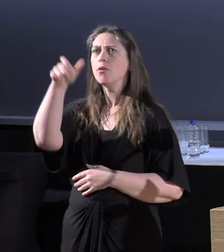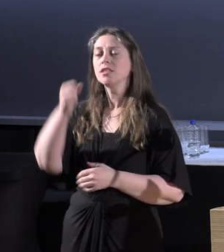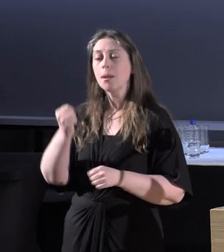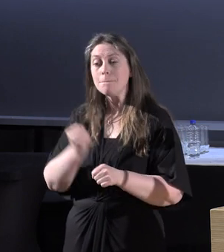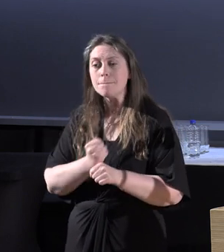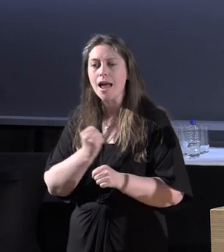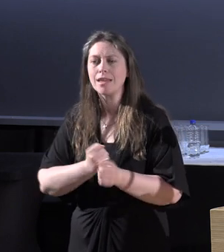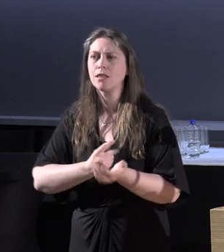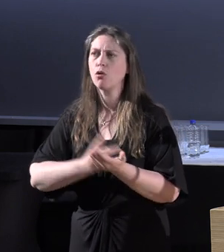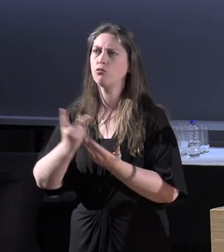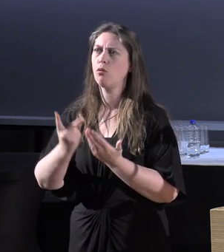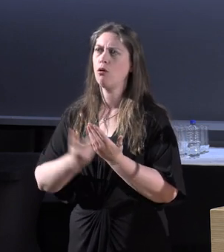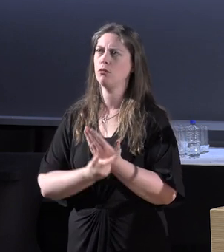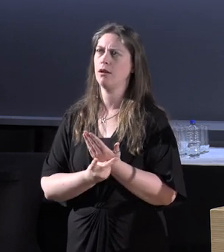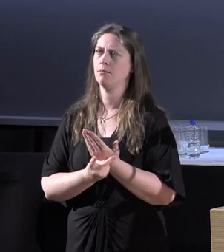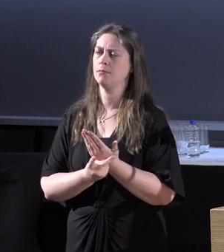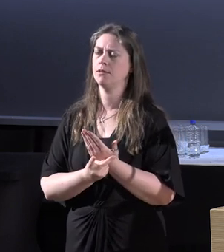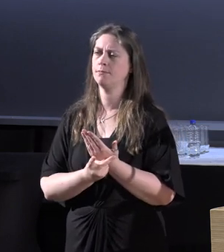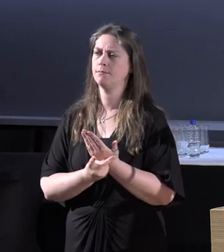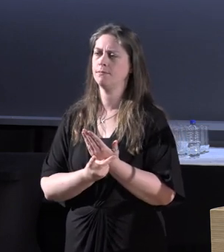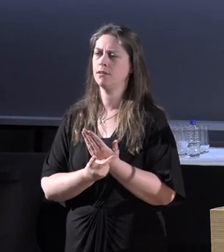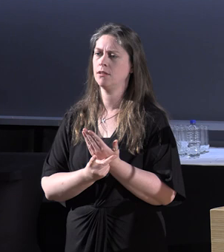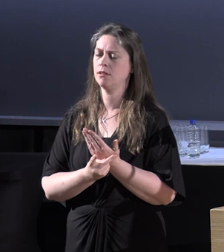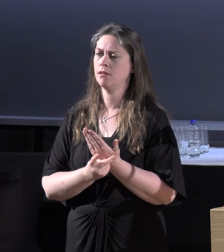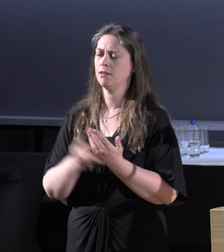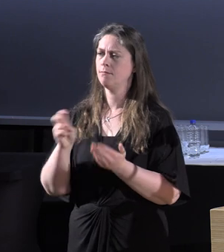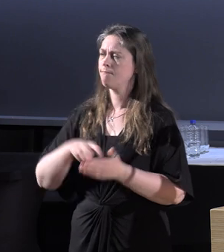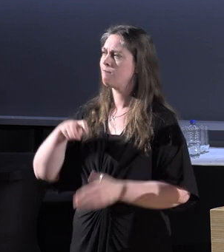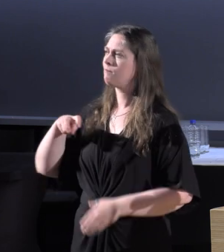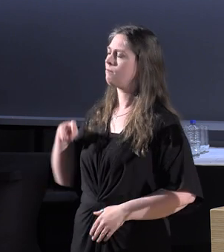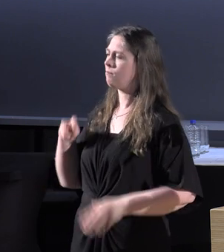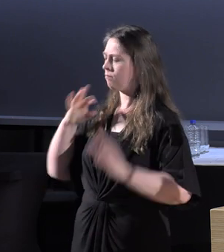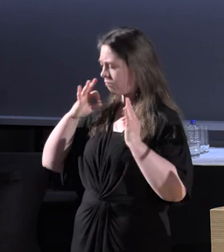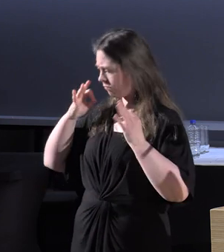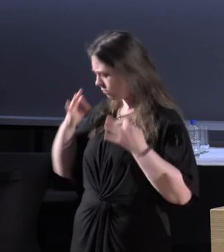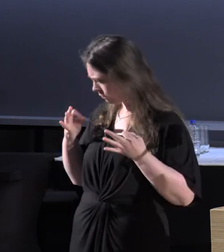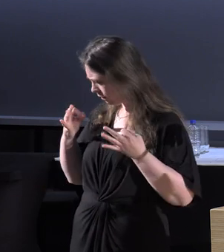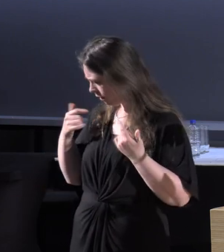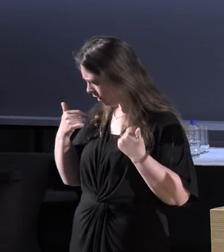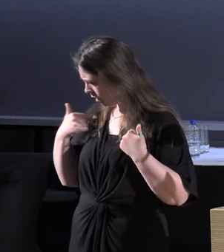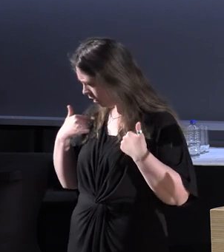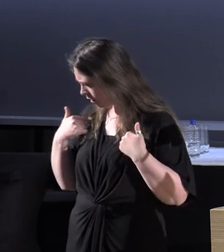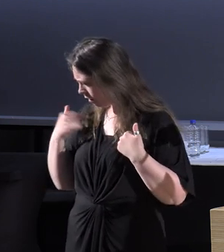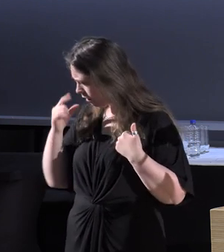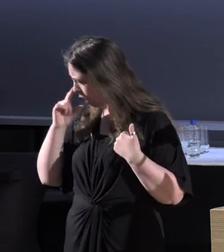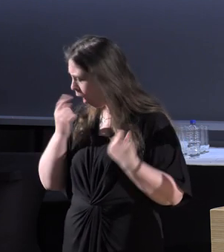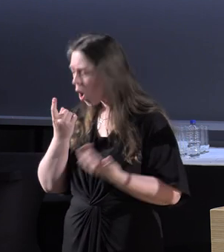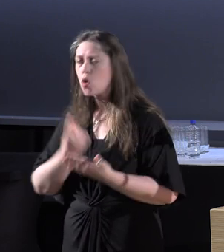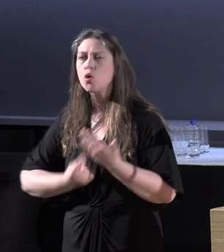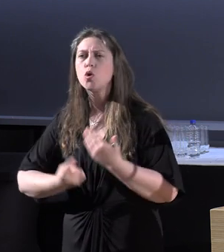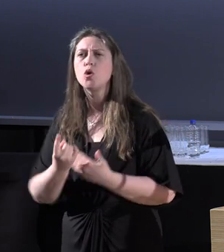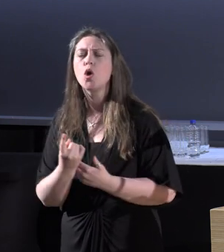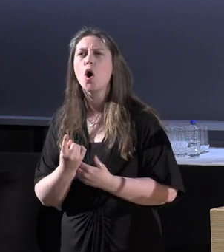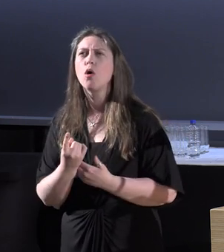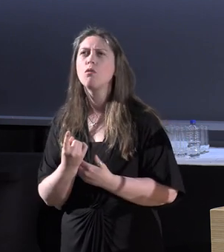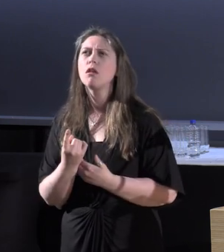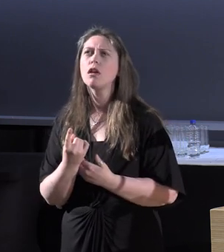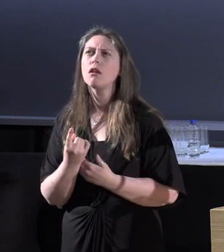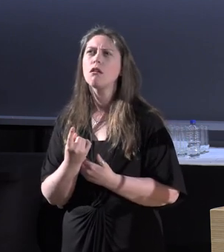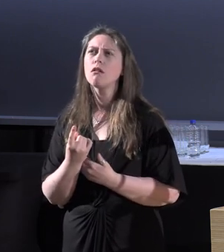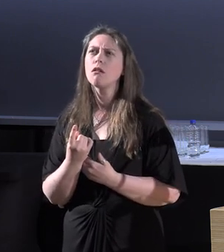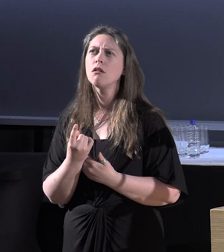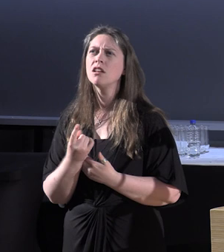programs and so on, take a step back and reflect on how can you, not in some sort of